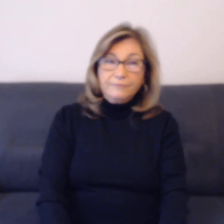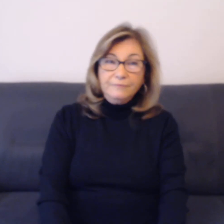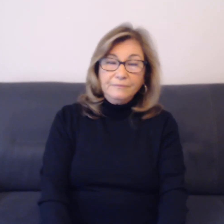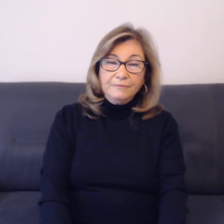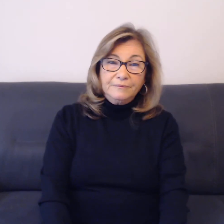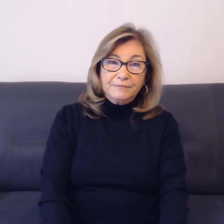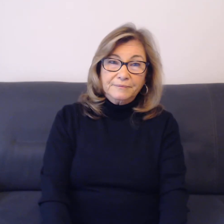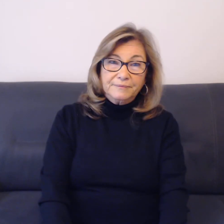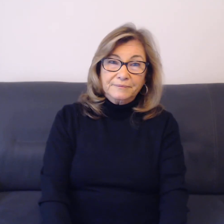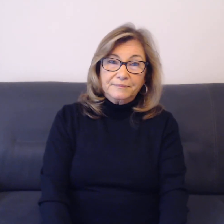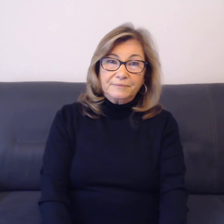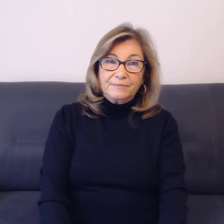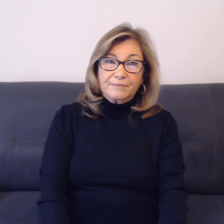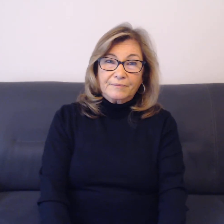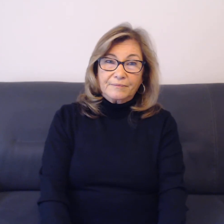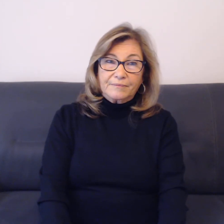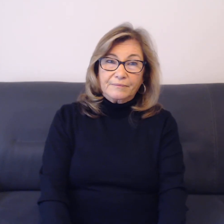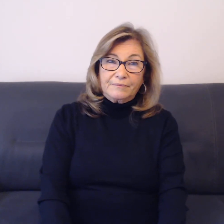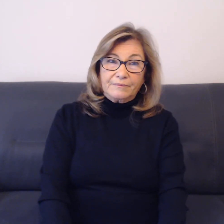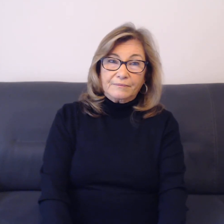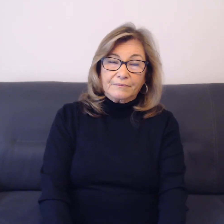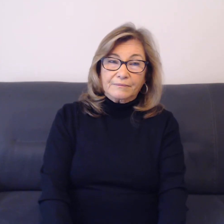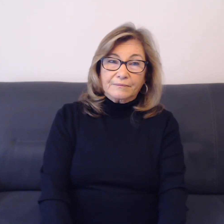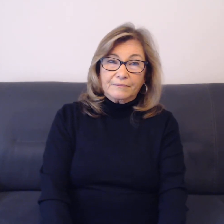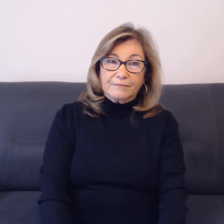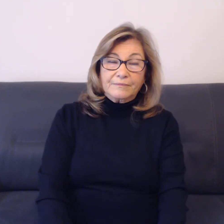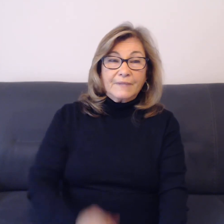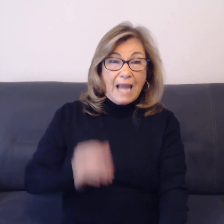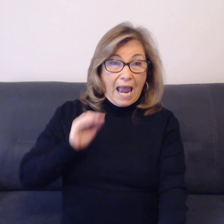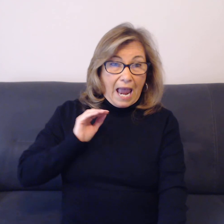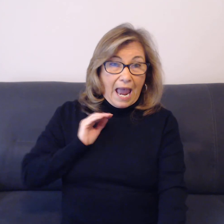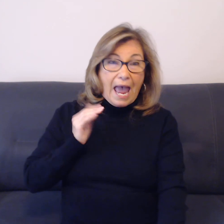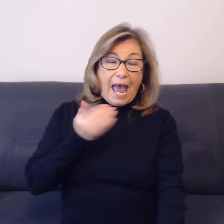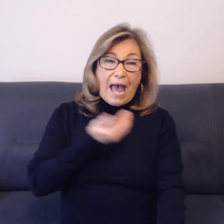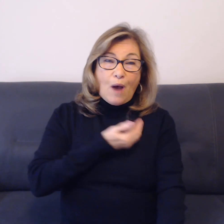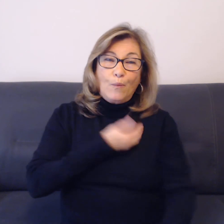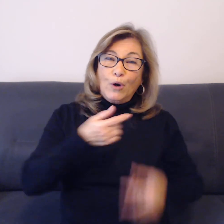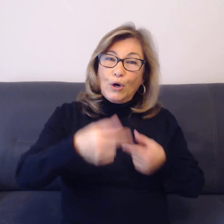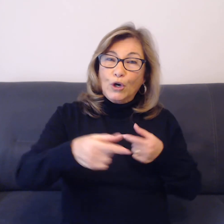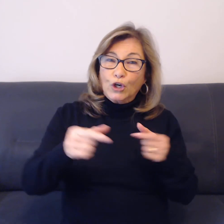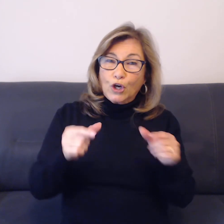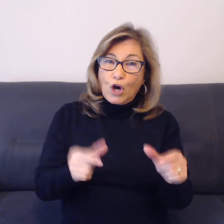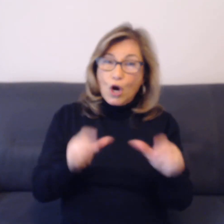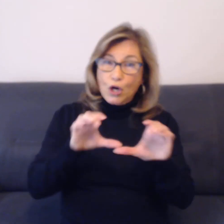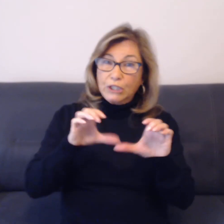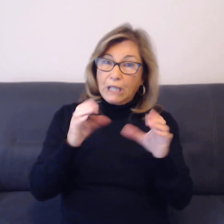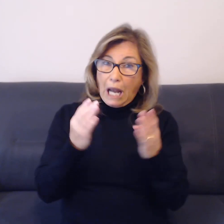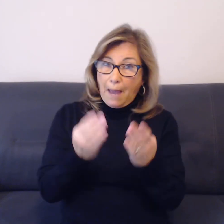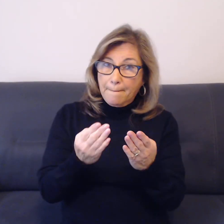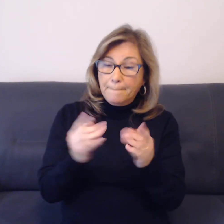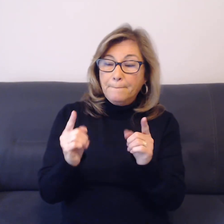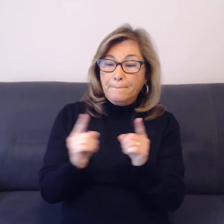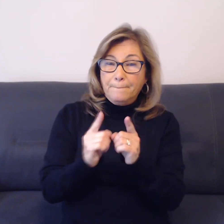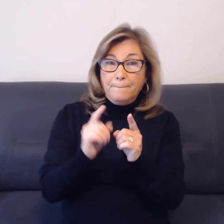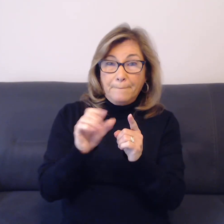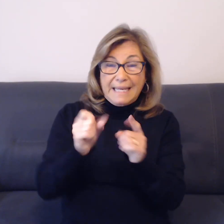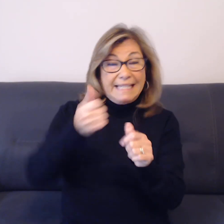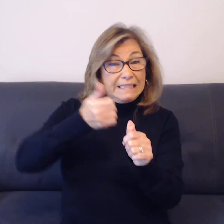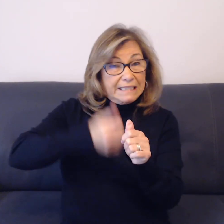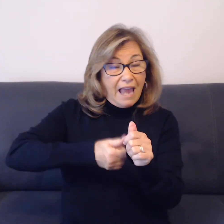Again. Our garden club meets every Wednesday.